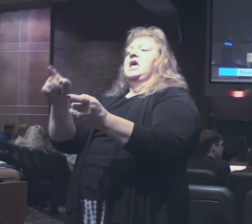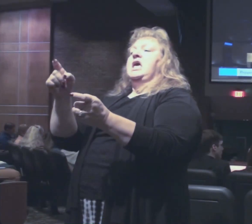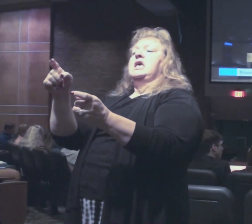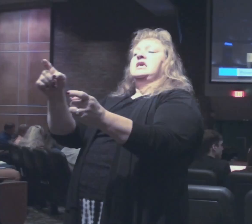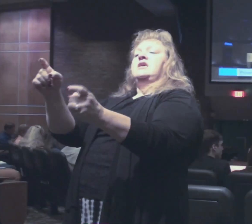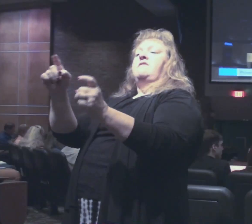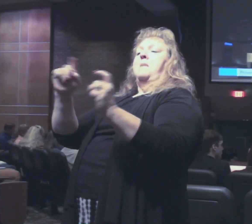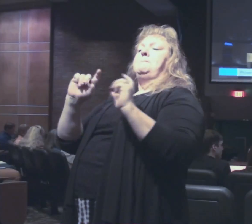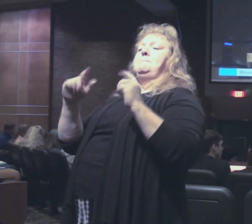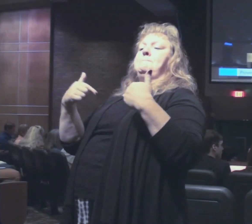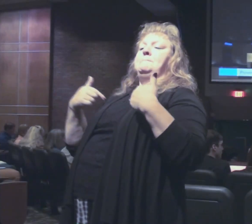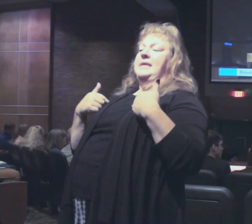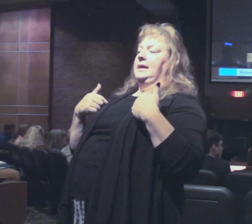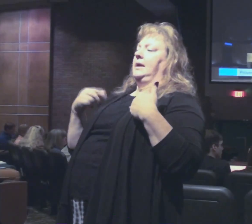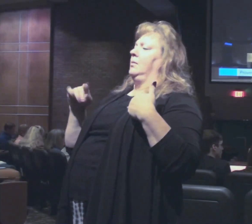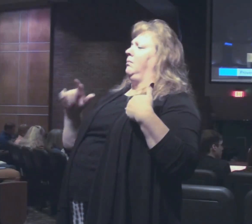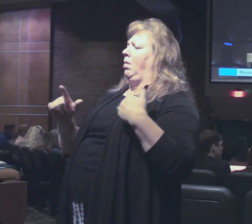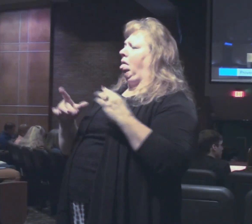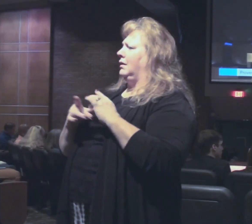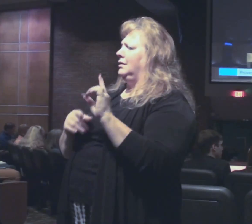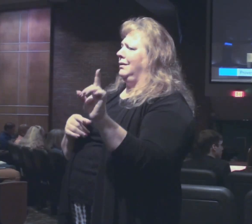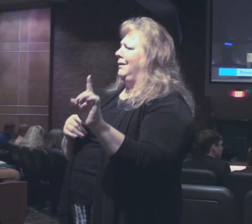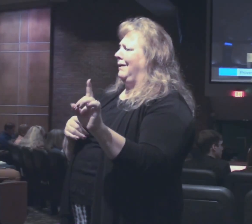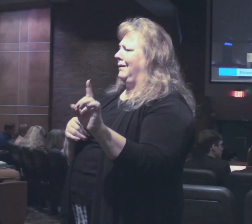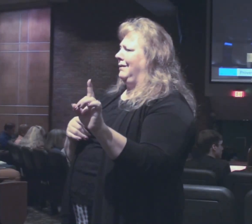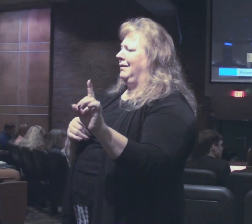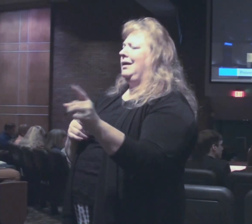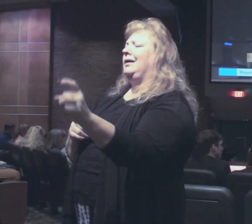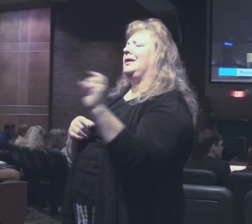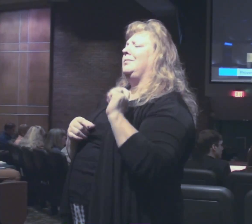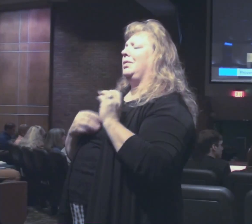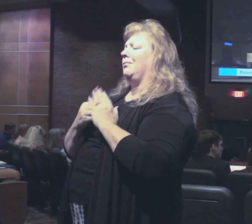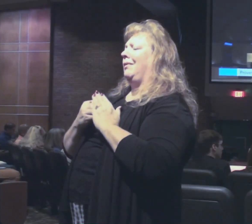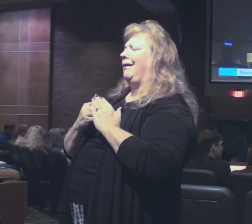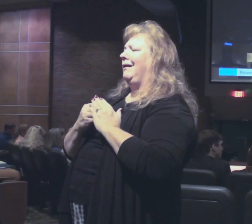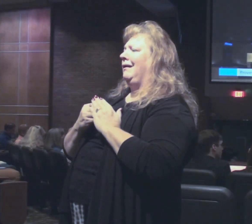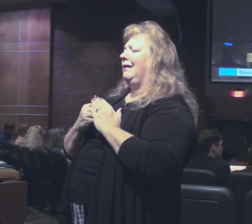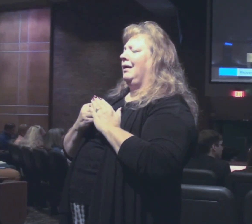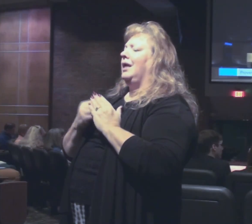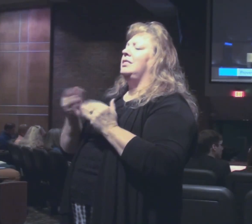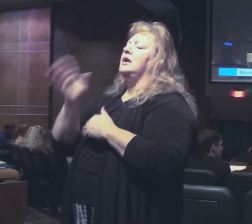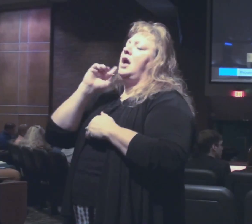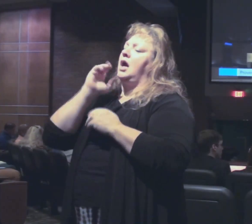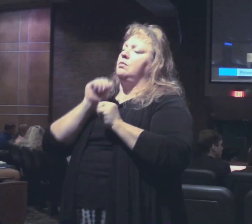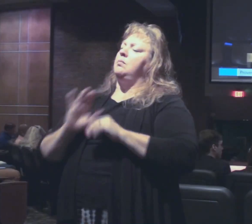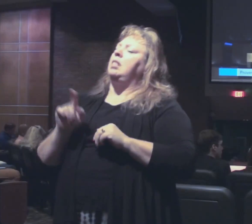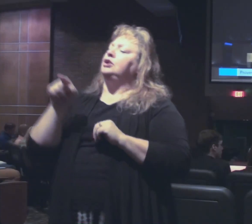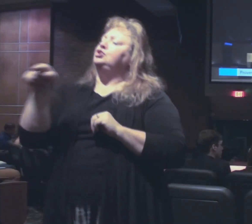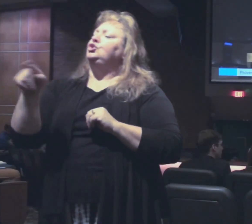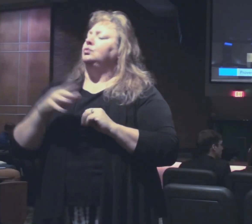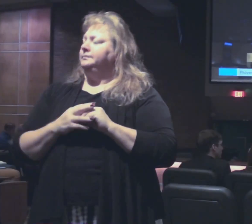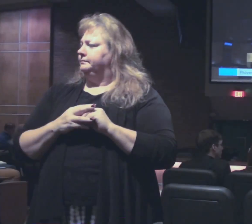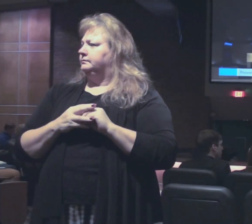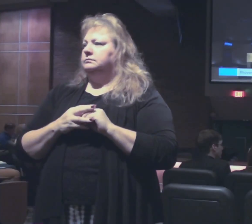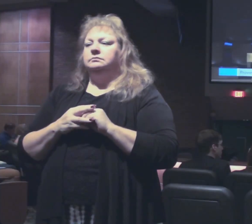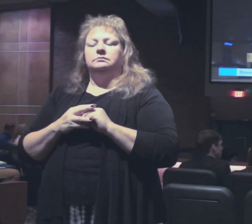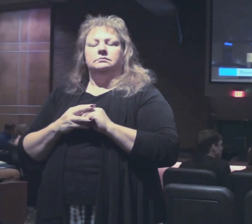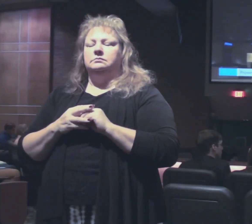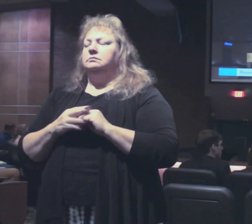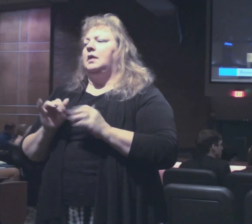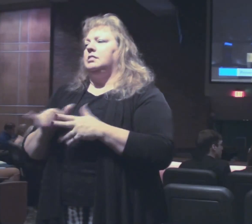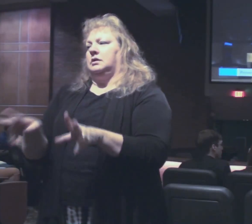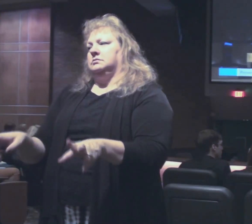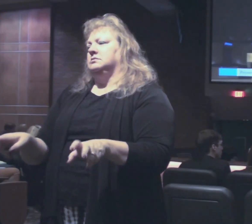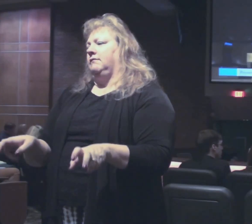me that seed gift. And then God will bless you. It's a selfish